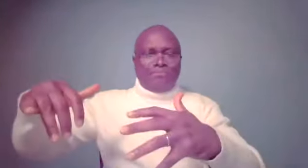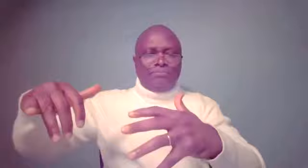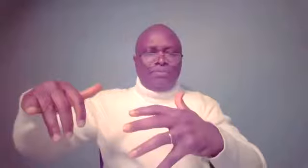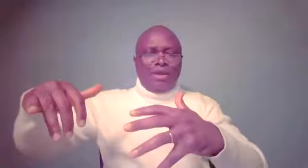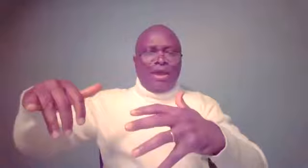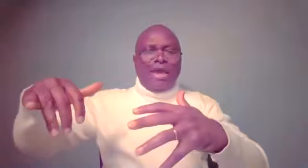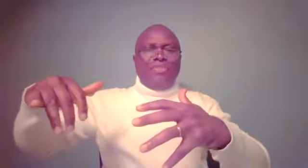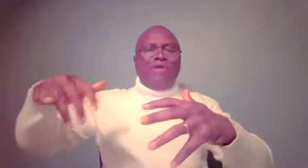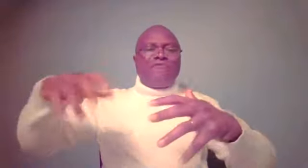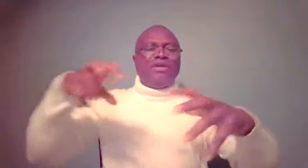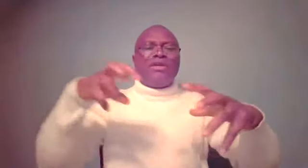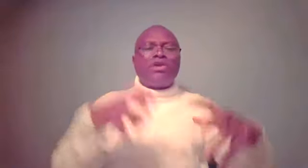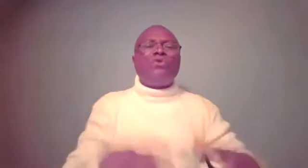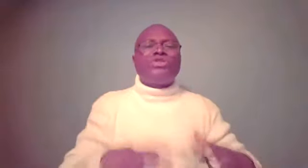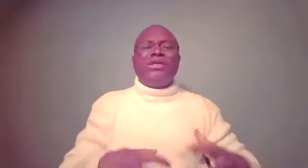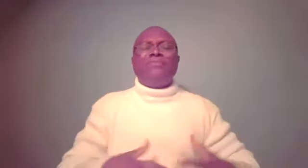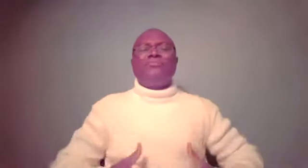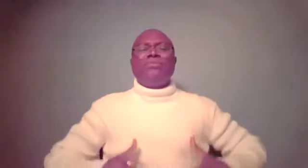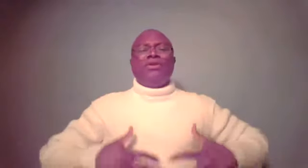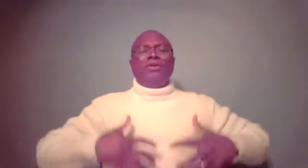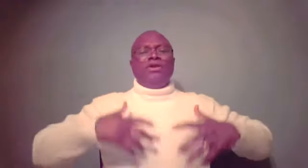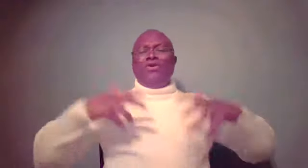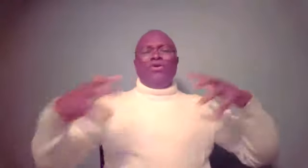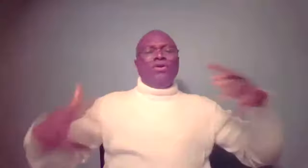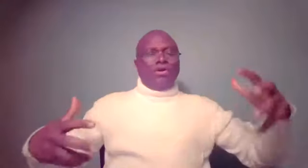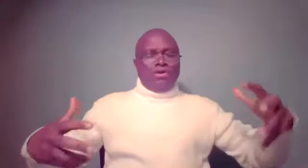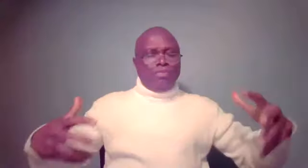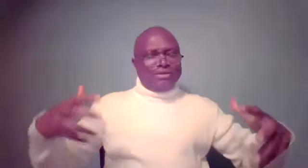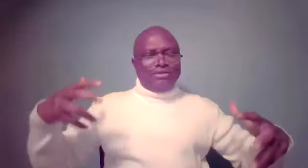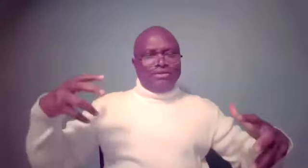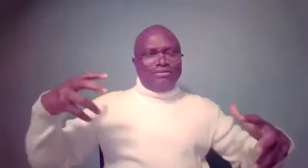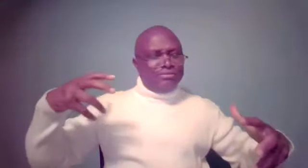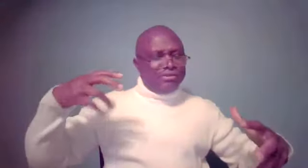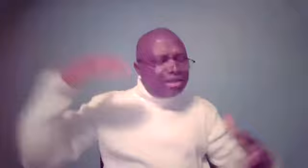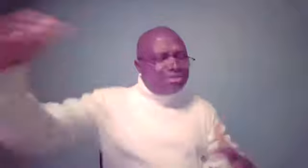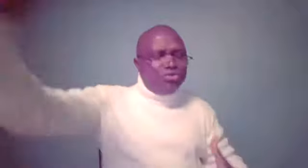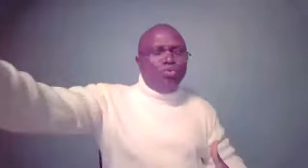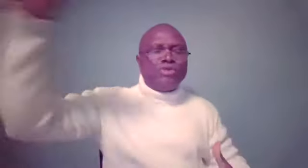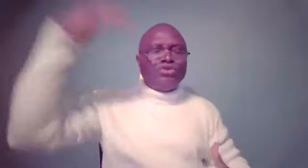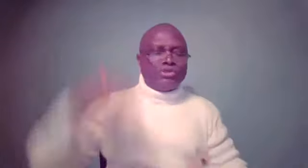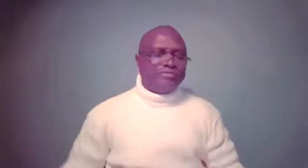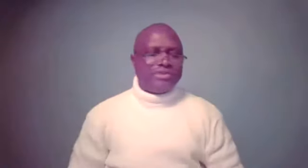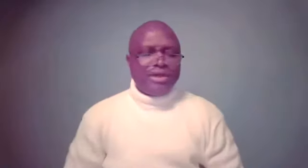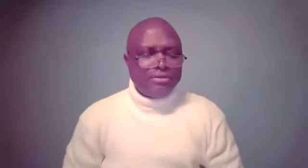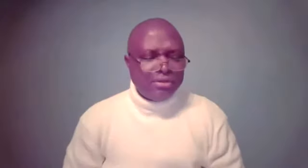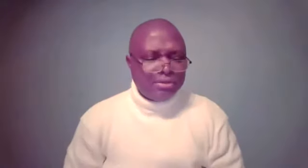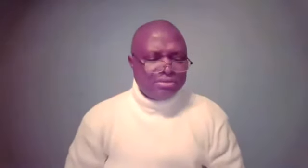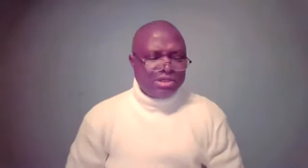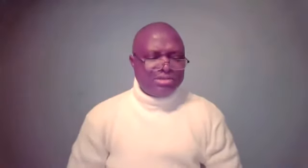and they were feeling guilty, you know, but listen to what Joseph said, Genesis